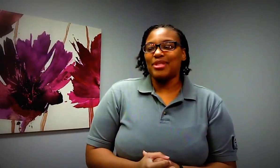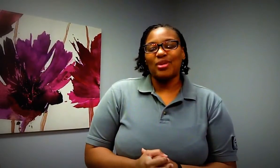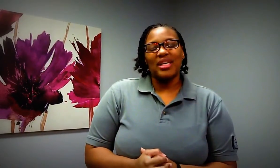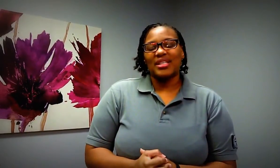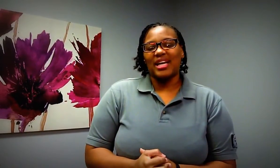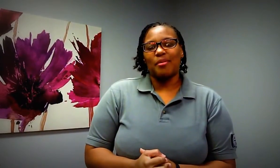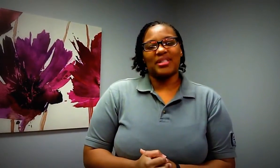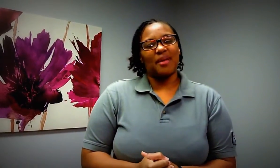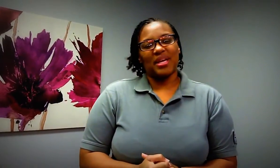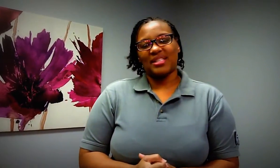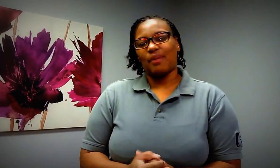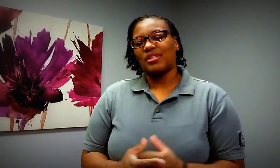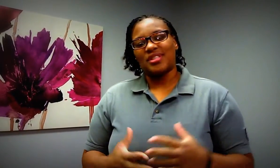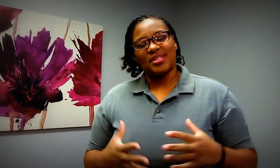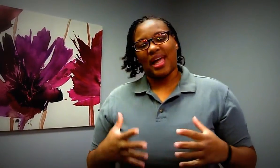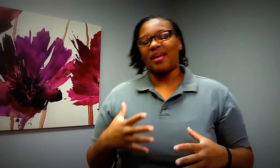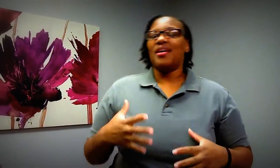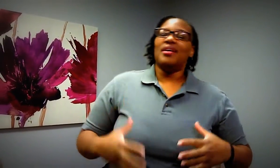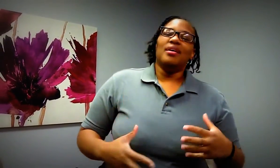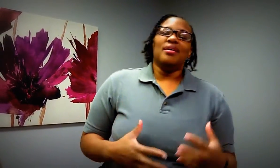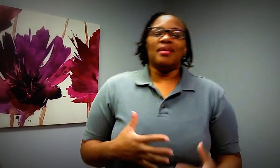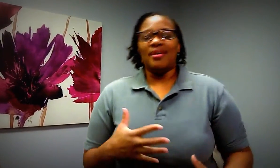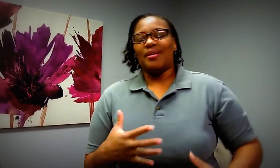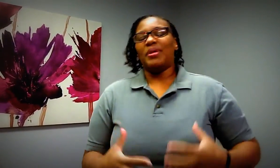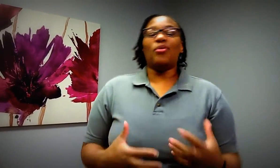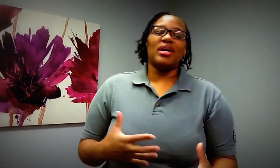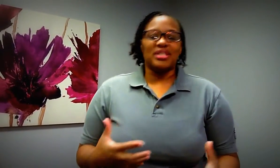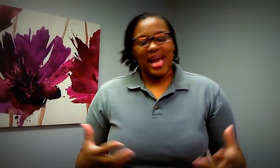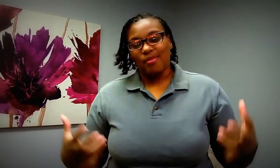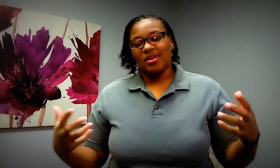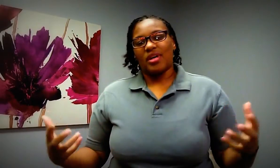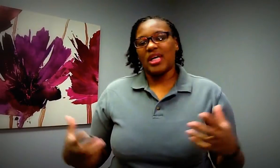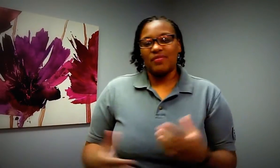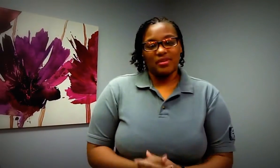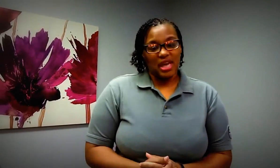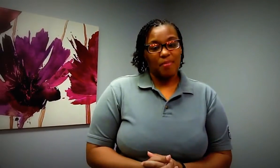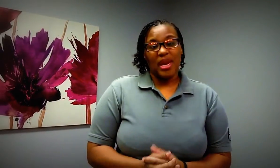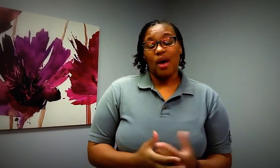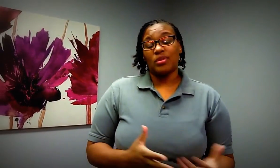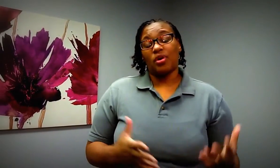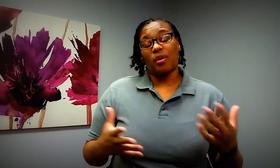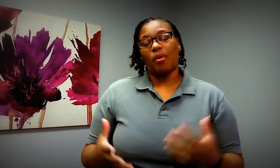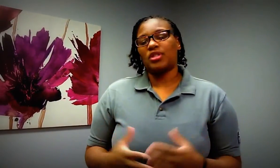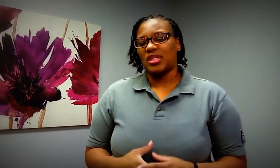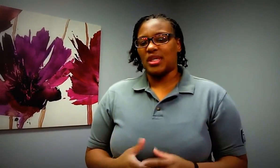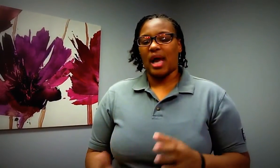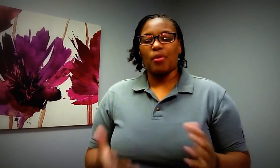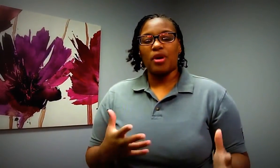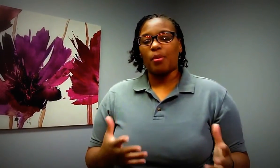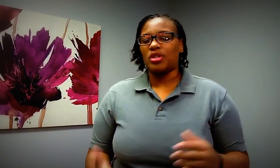just really excited about that because i was just like begrudging how i was going to give this up and how i was going to approach this and i'm going to approach it